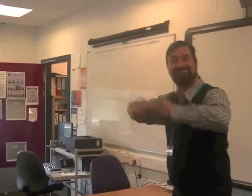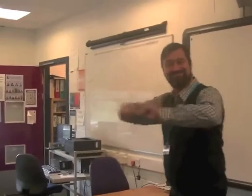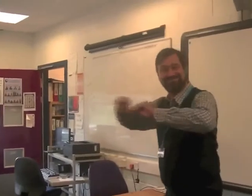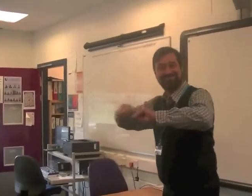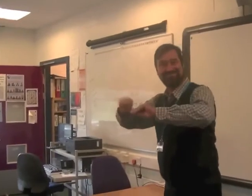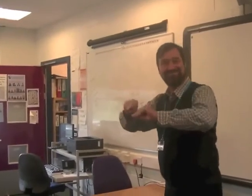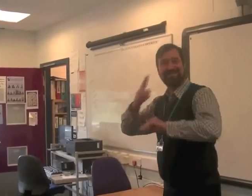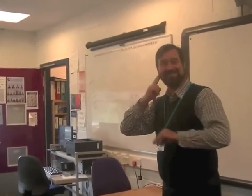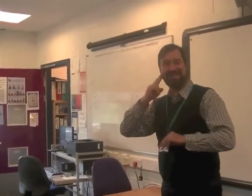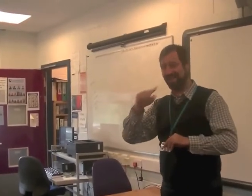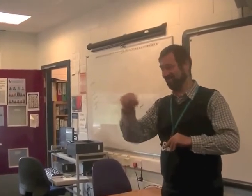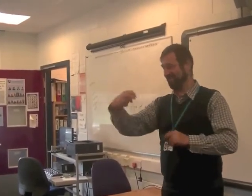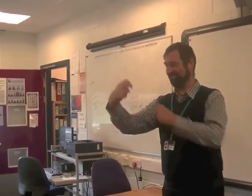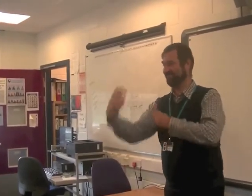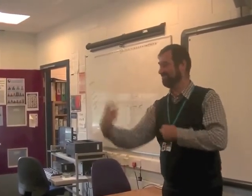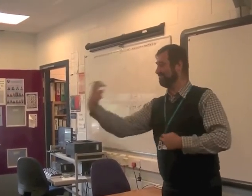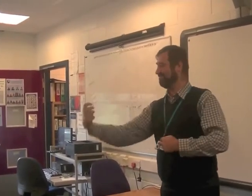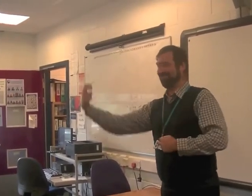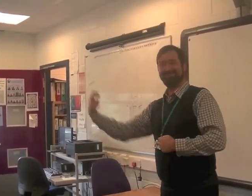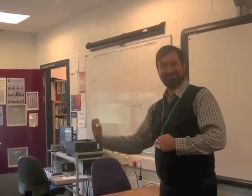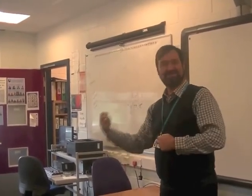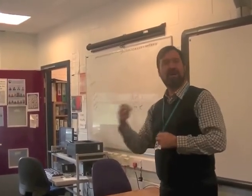This is where we have our intervention classes.